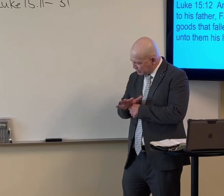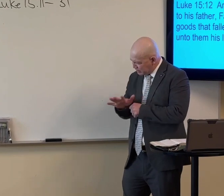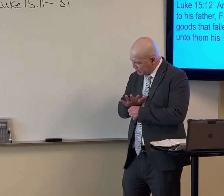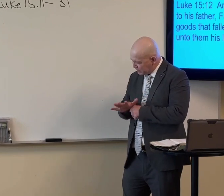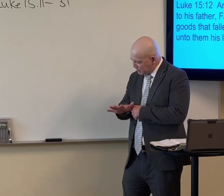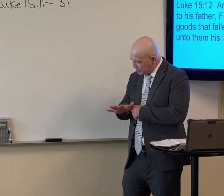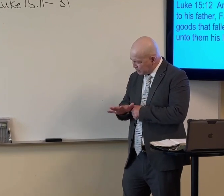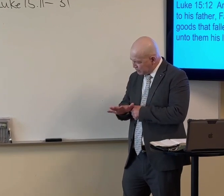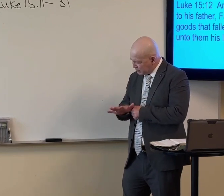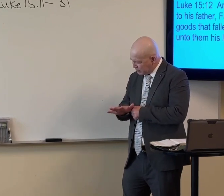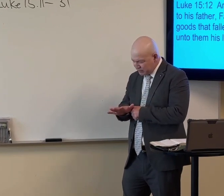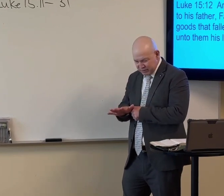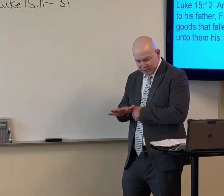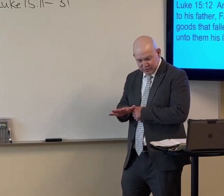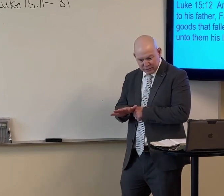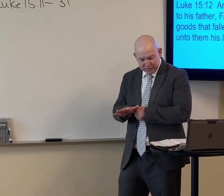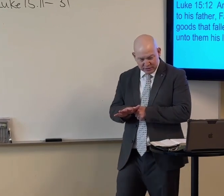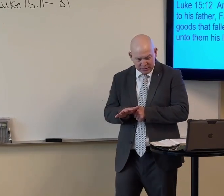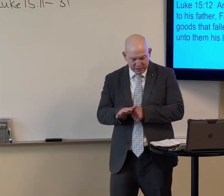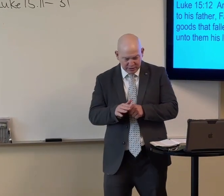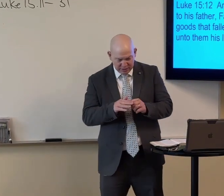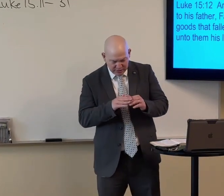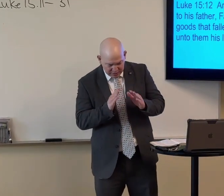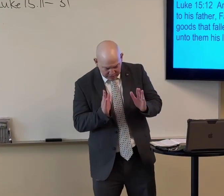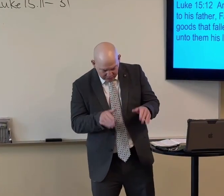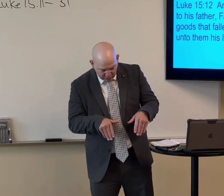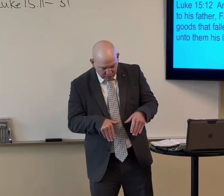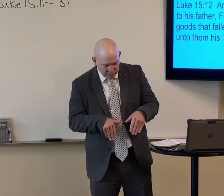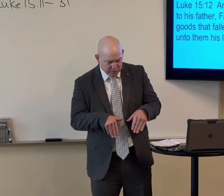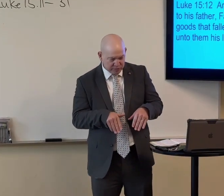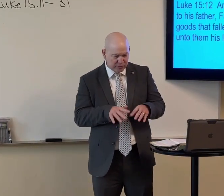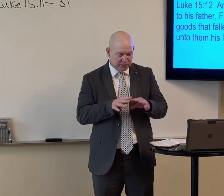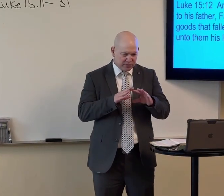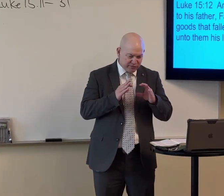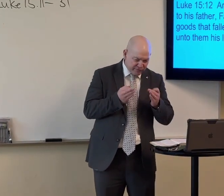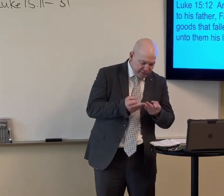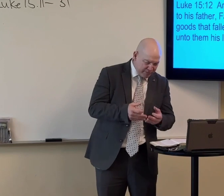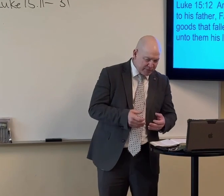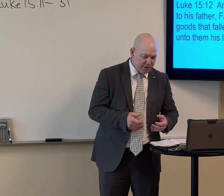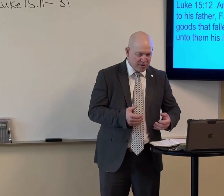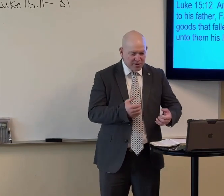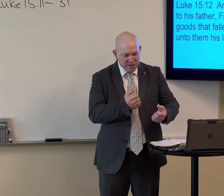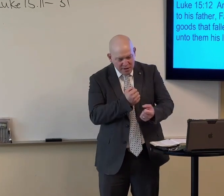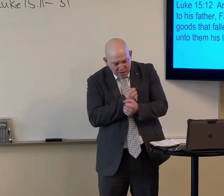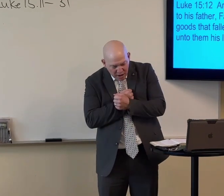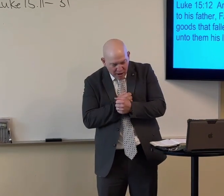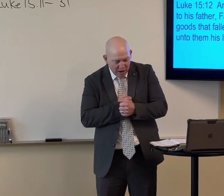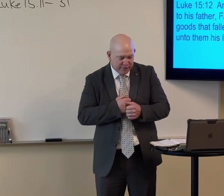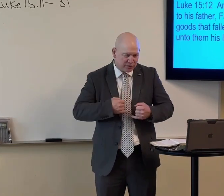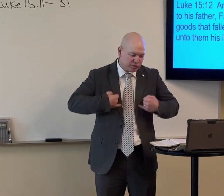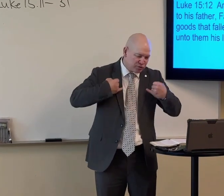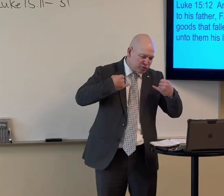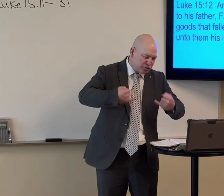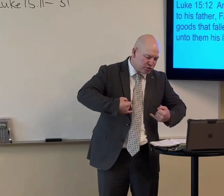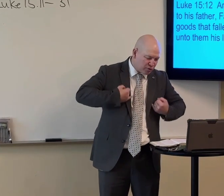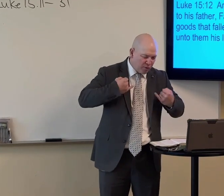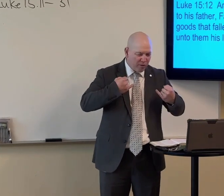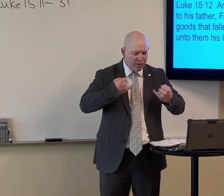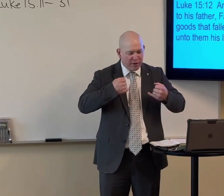It's like, you know, your relationship with me, son's not enough. This house, this family, the love, the joy that